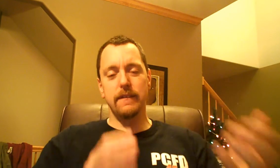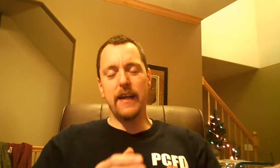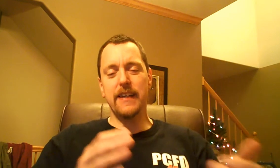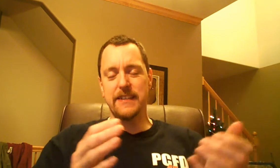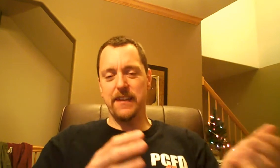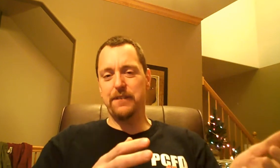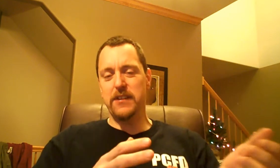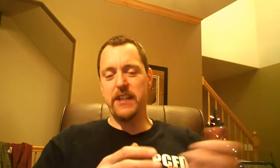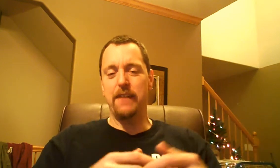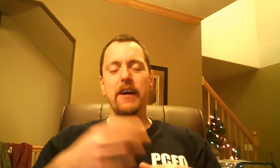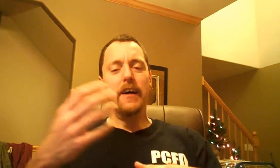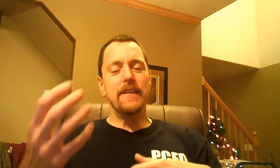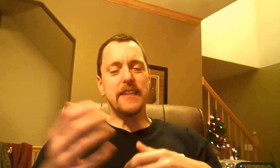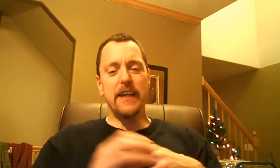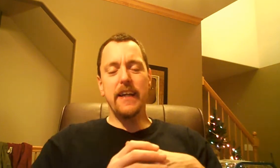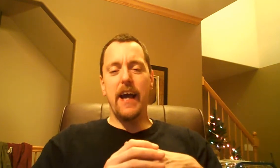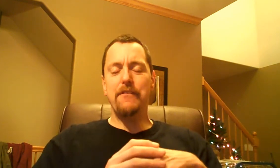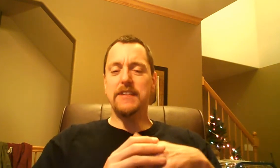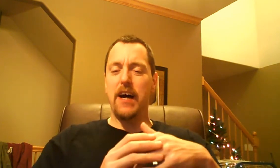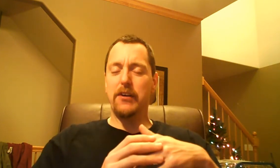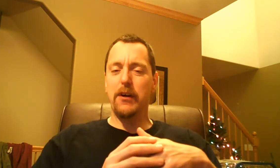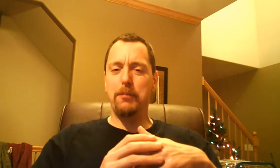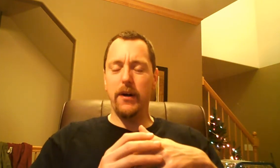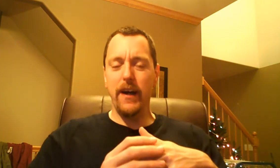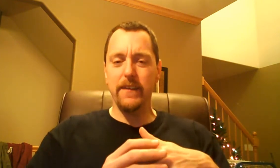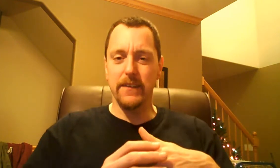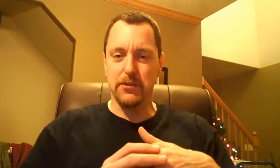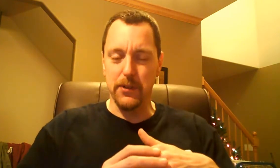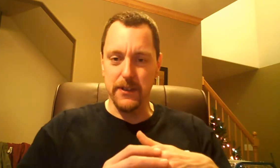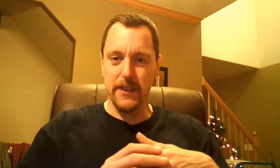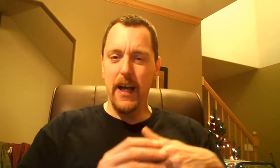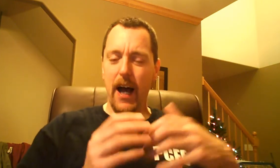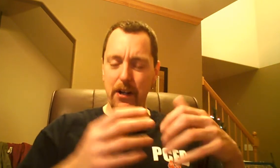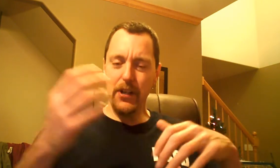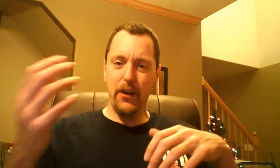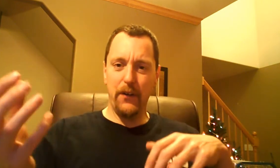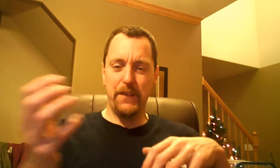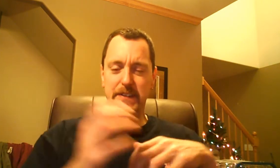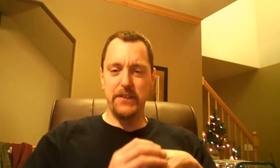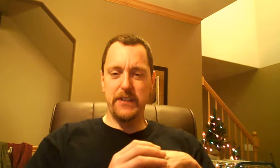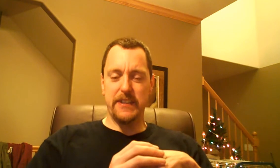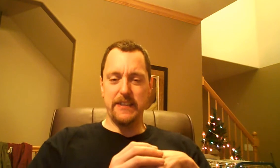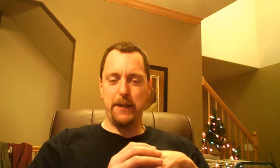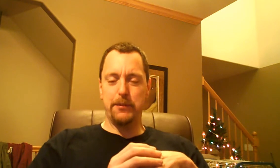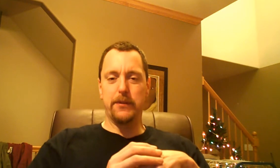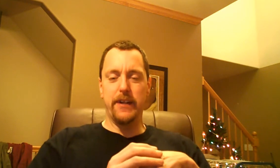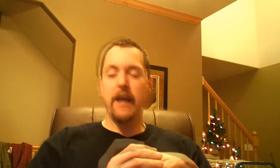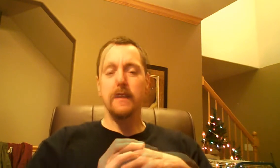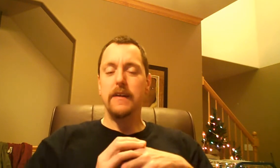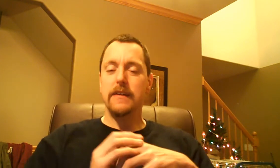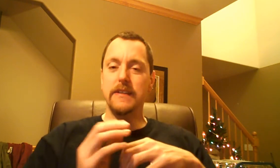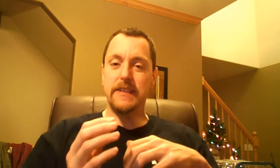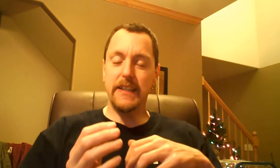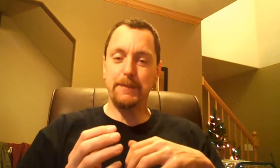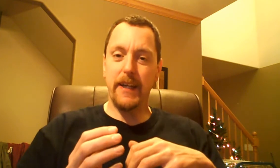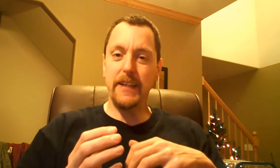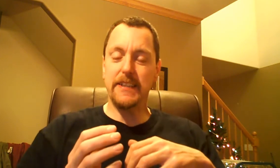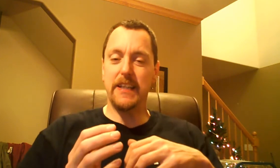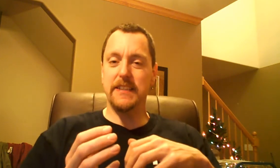That gets to the first half. The second half is how do you apply those rules? How do you know if this food is acceptable or not? Let's take spaghetti sauce